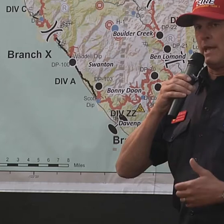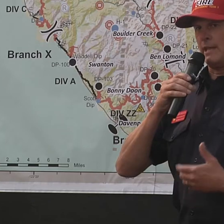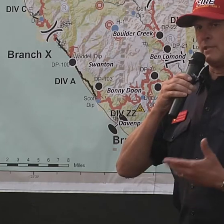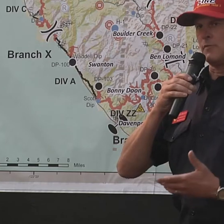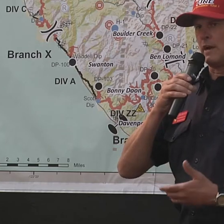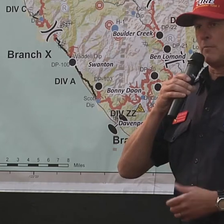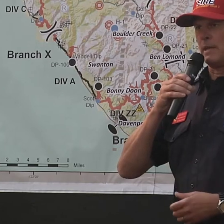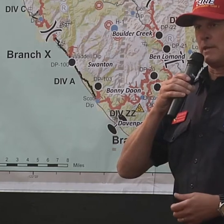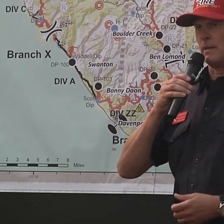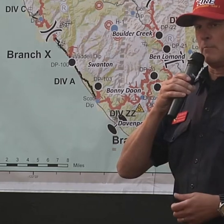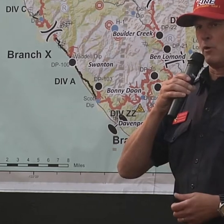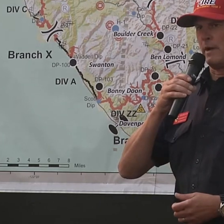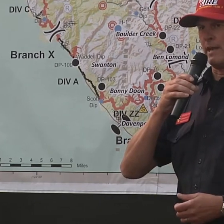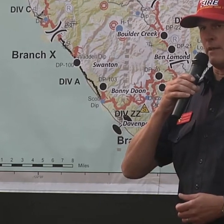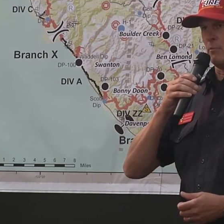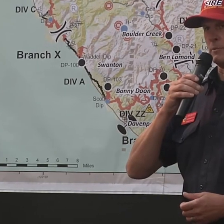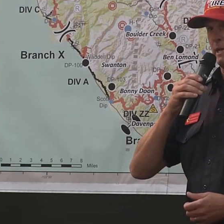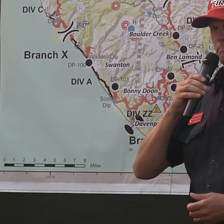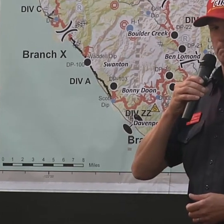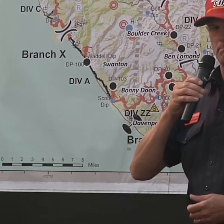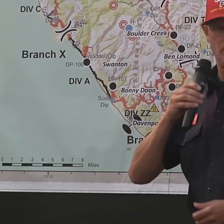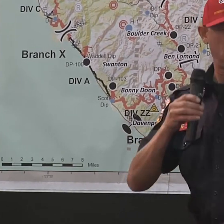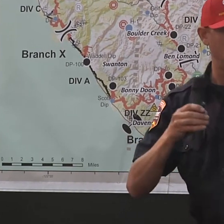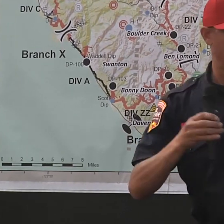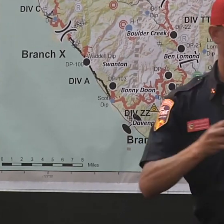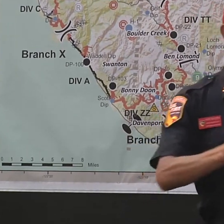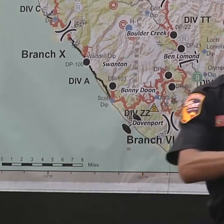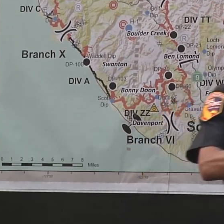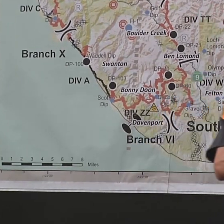home and this fire being put away and put to bed.